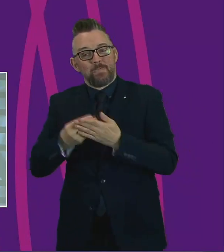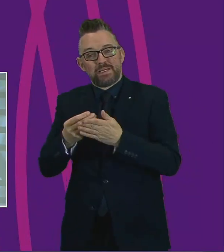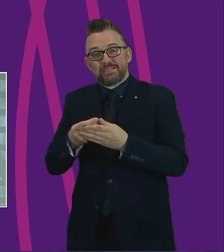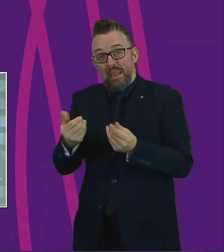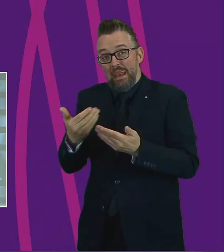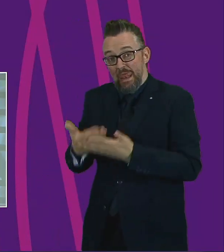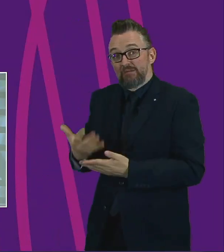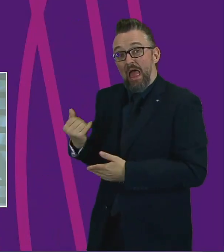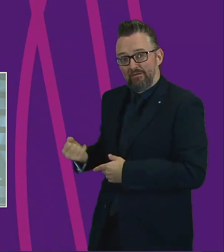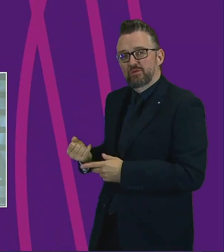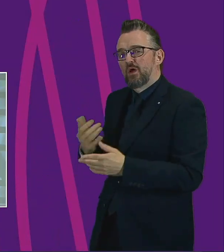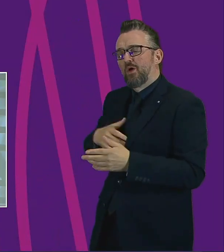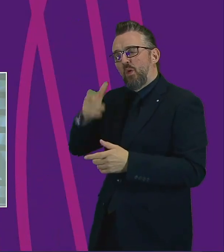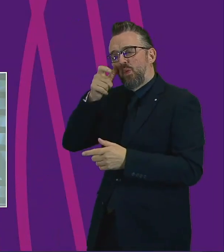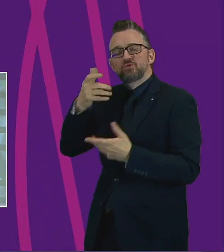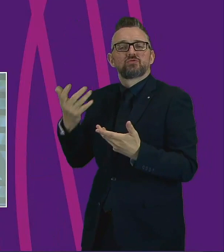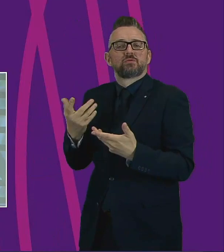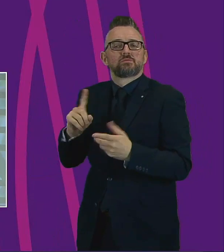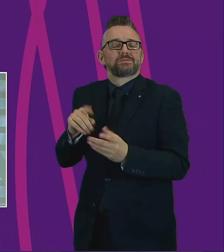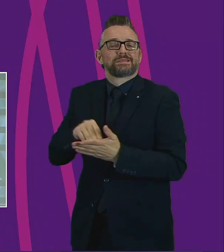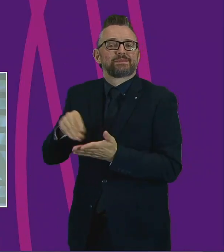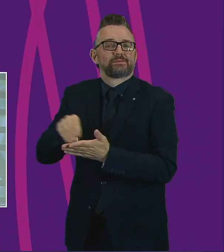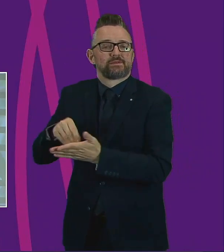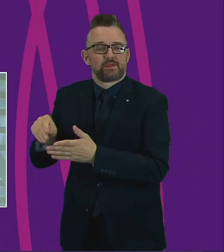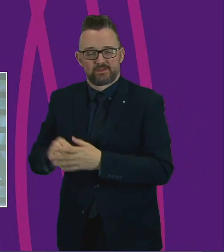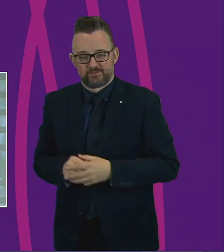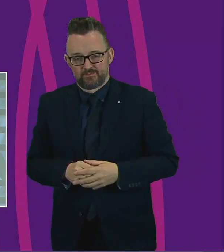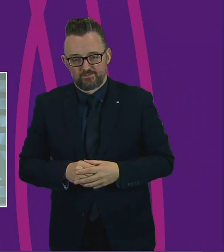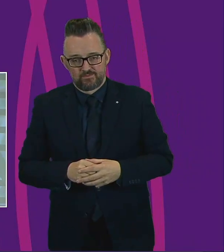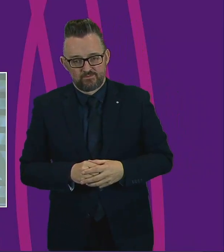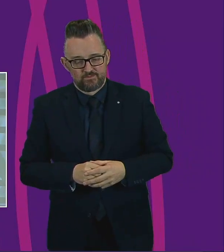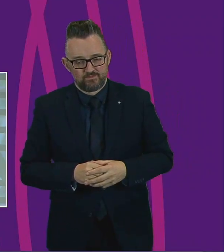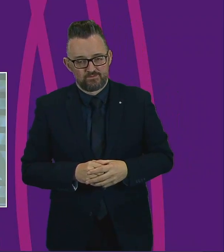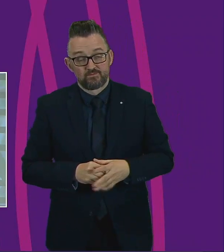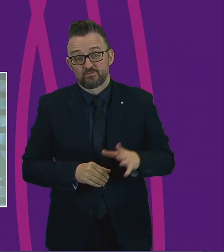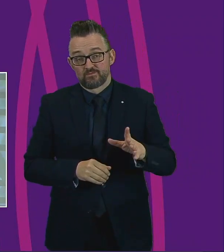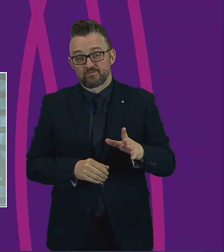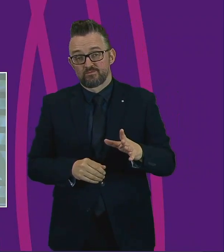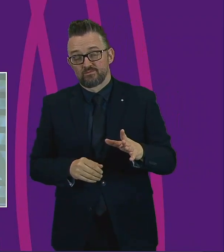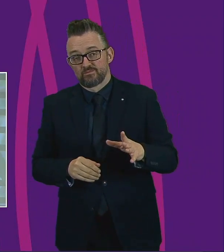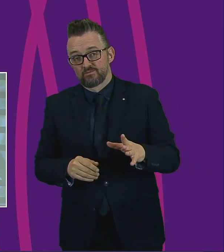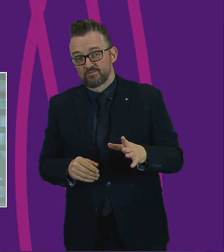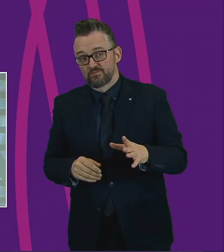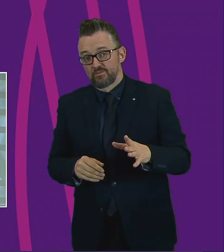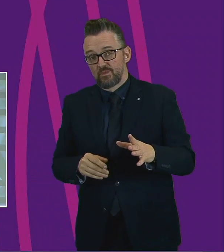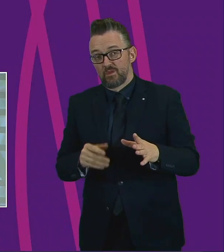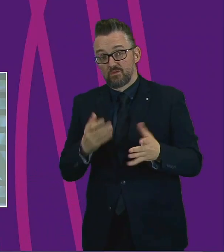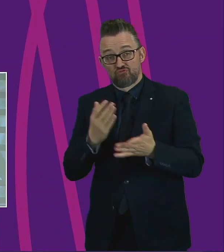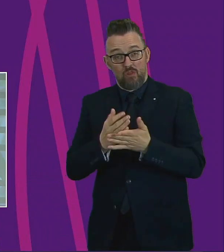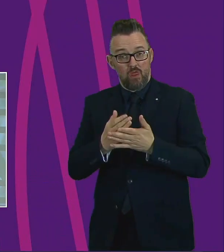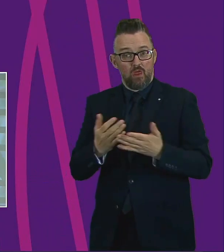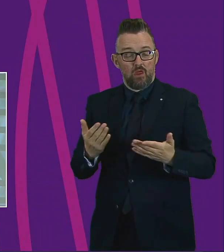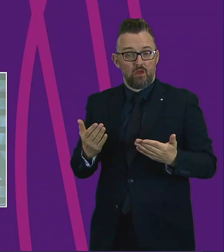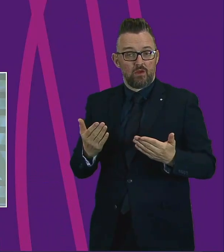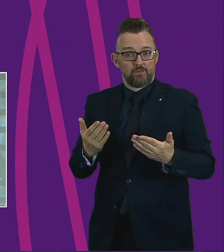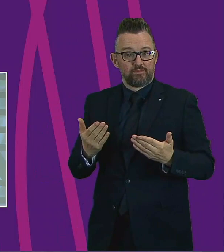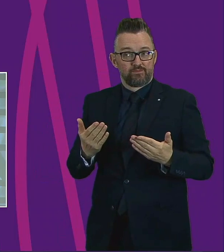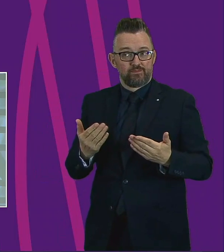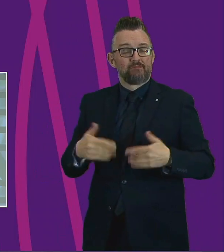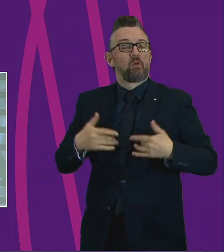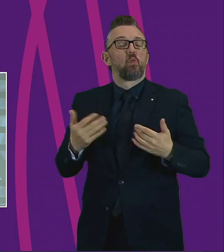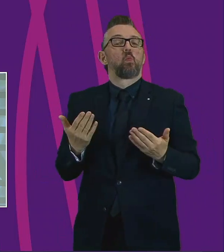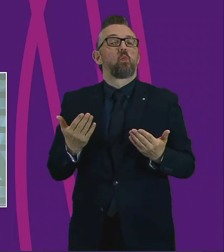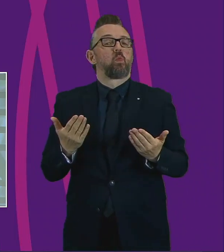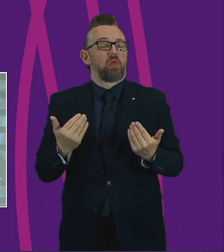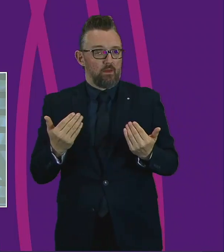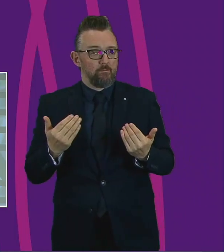watching that very closely, as will my constituents in Cowdenbeath. But it's very, indeed, welcome to note that this very